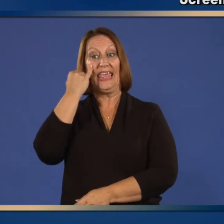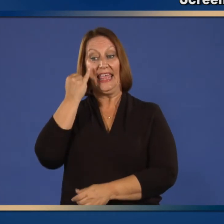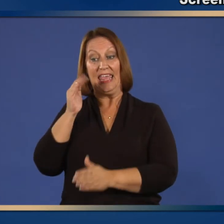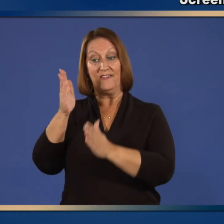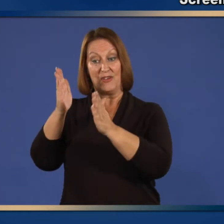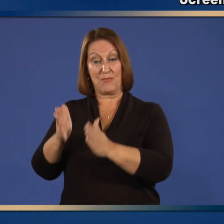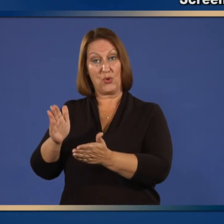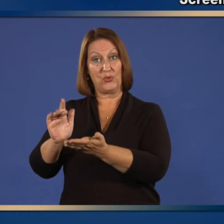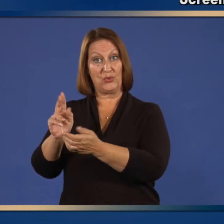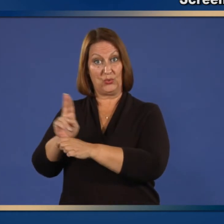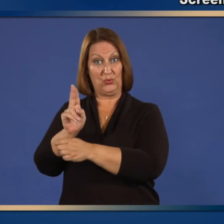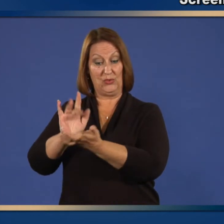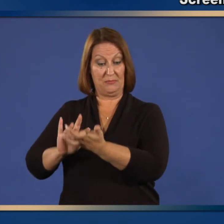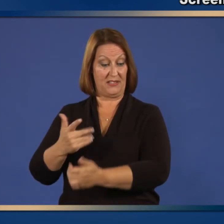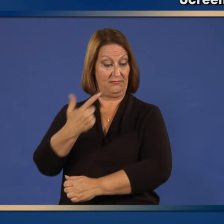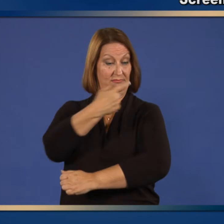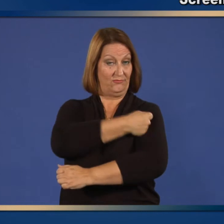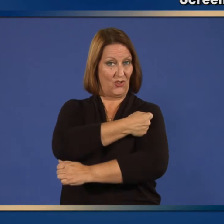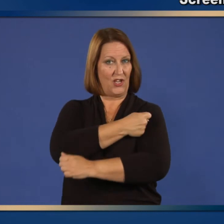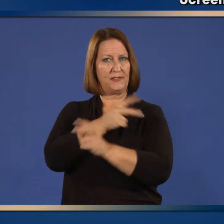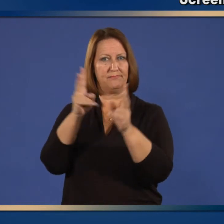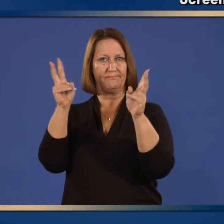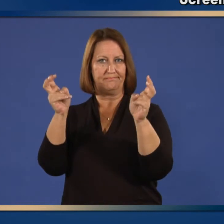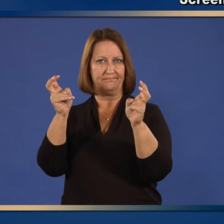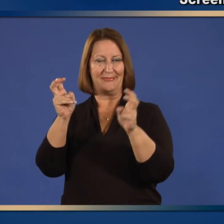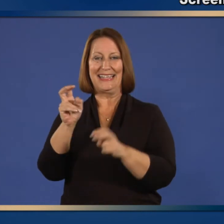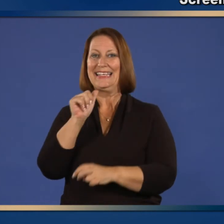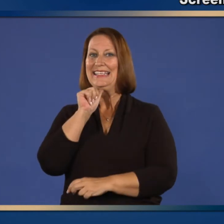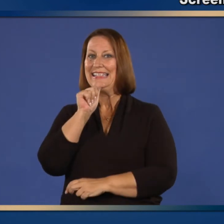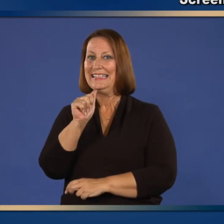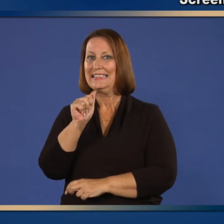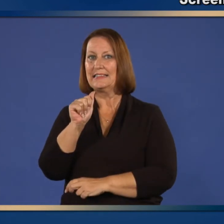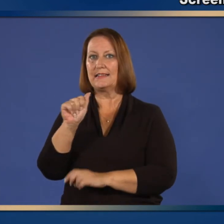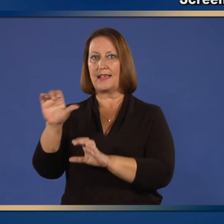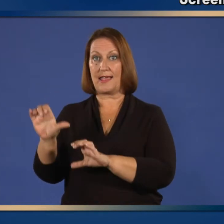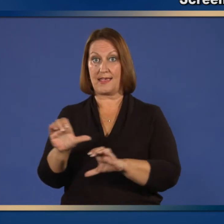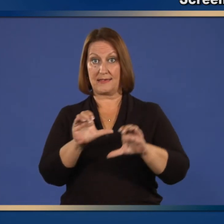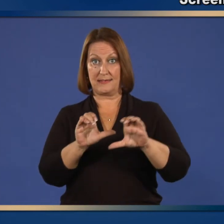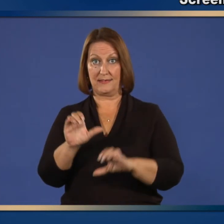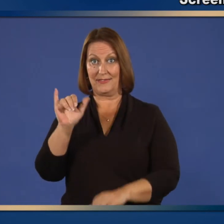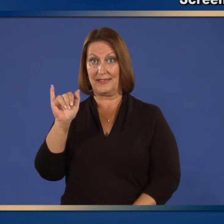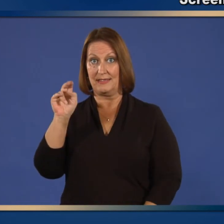If persons were vaccinated with an inactivated vaccine, 29.